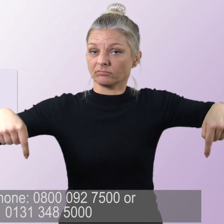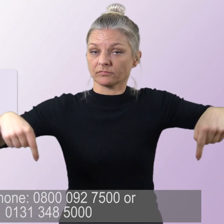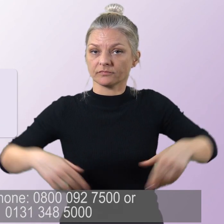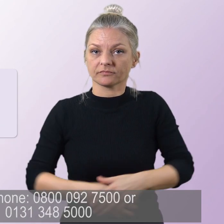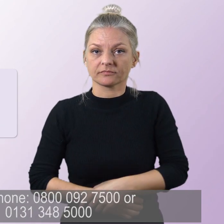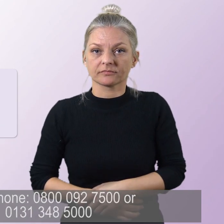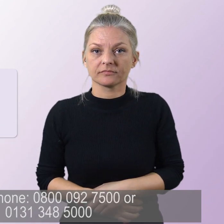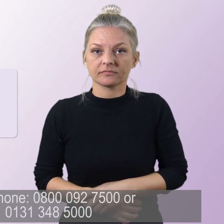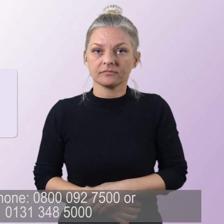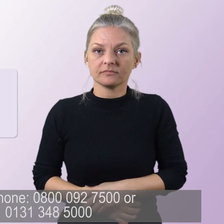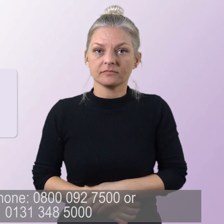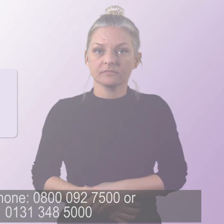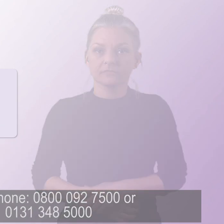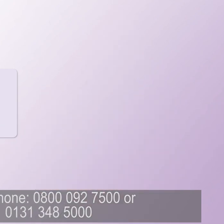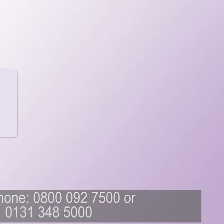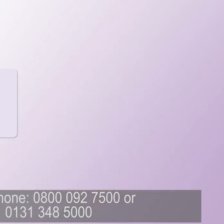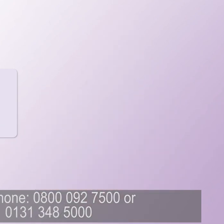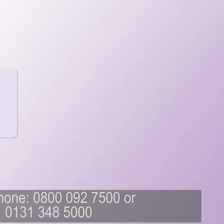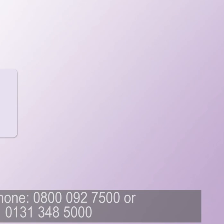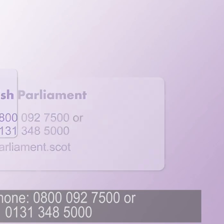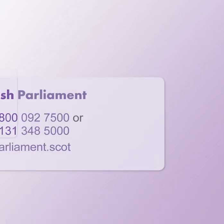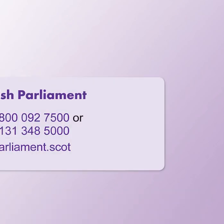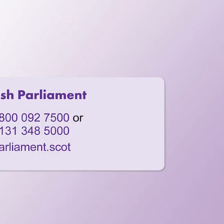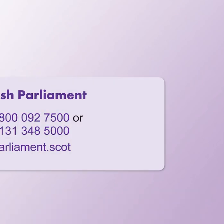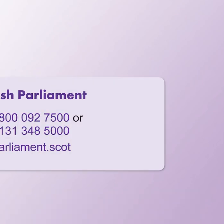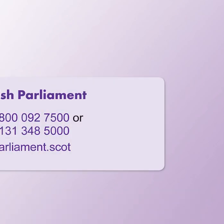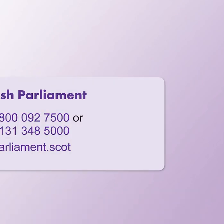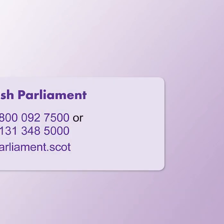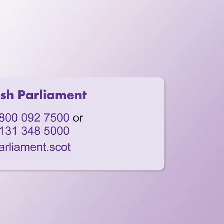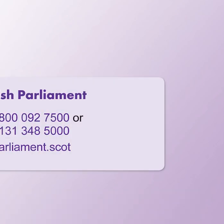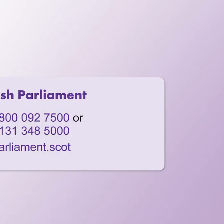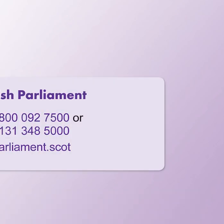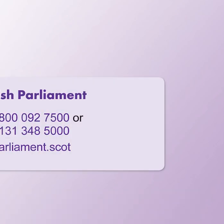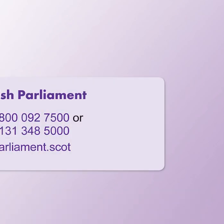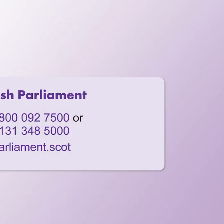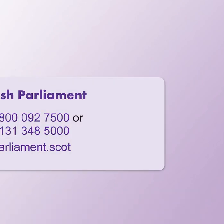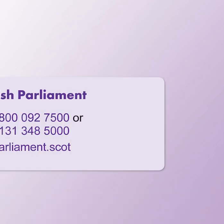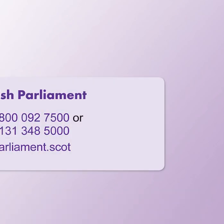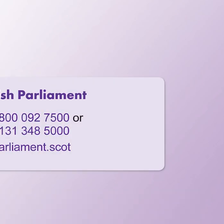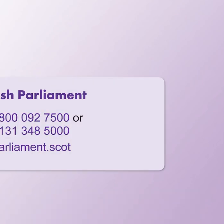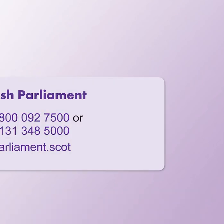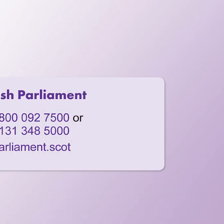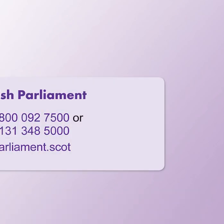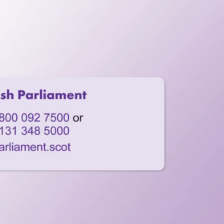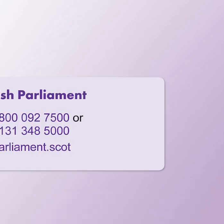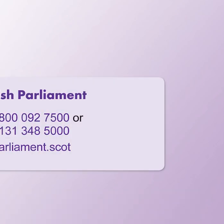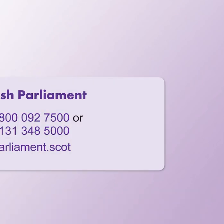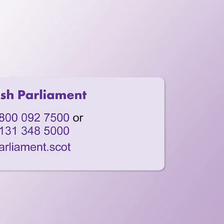0800 092 75 00 Or